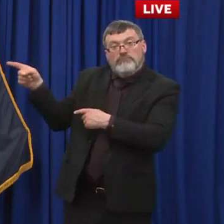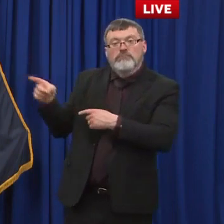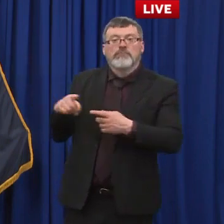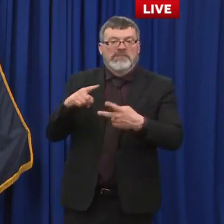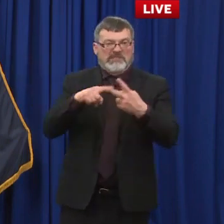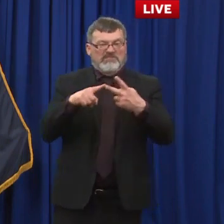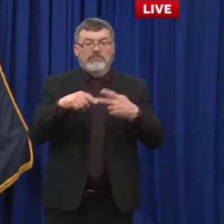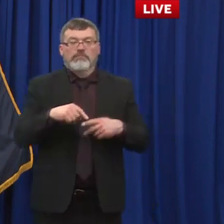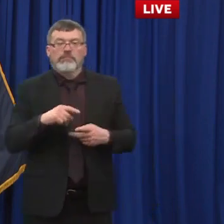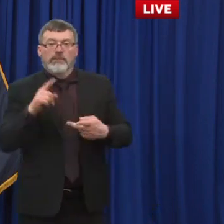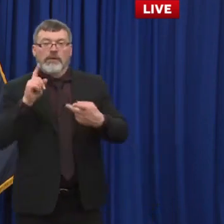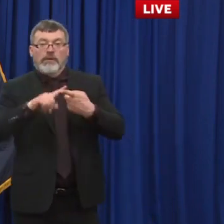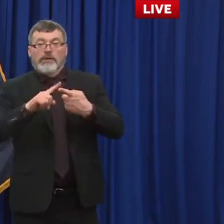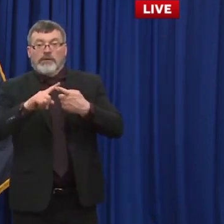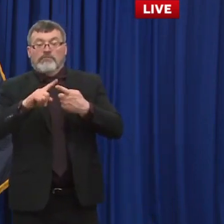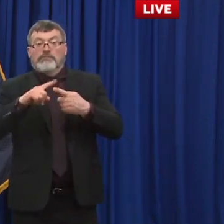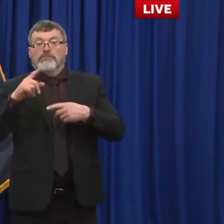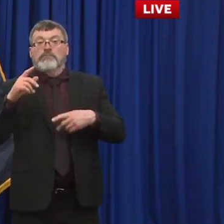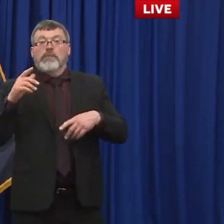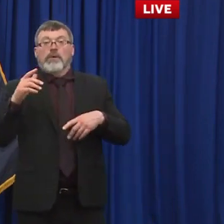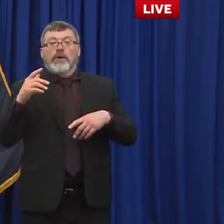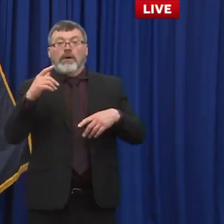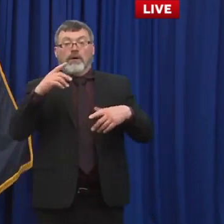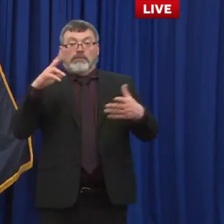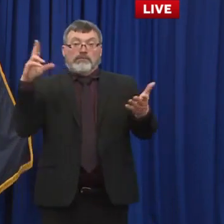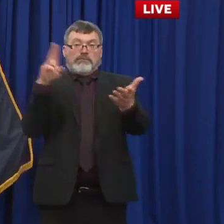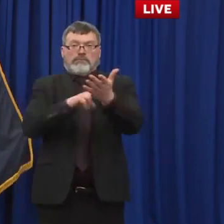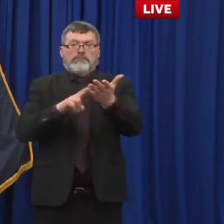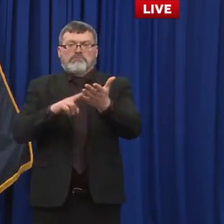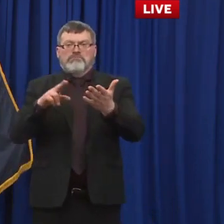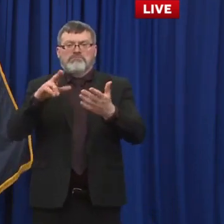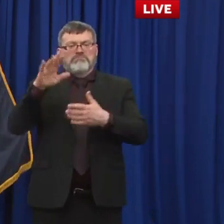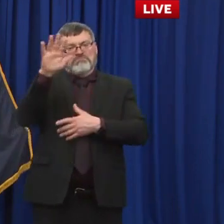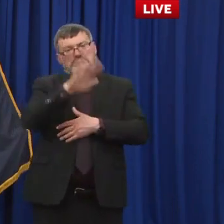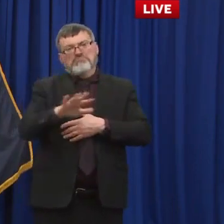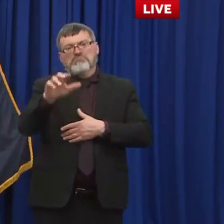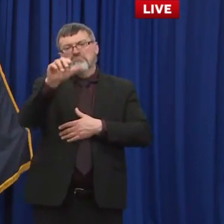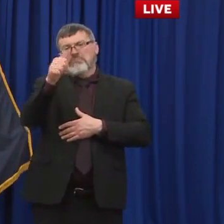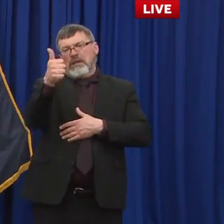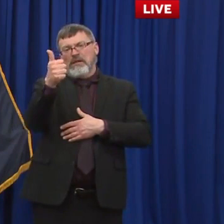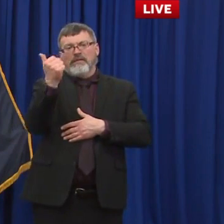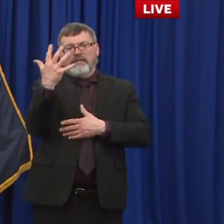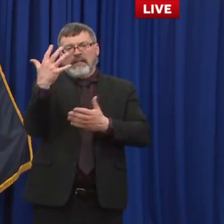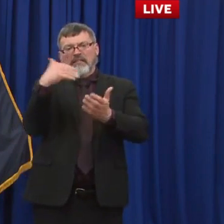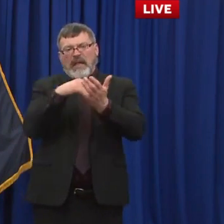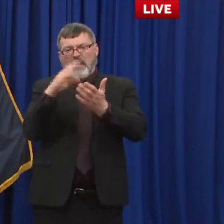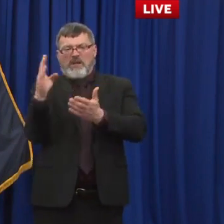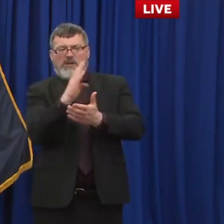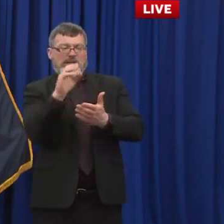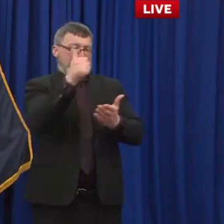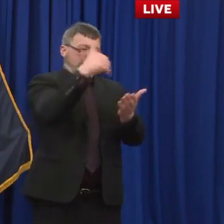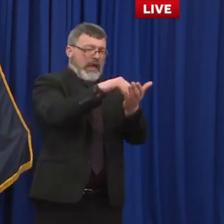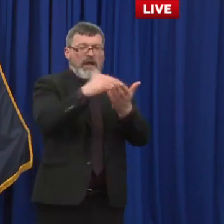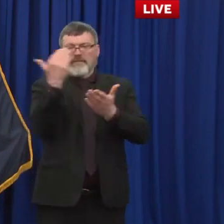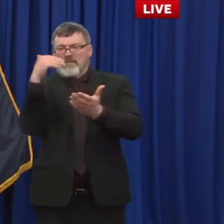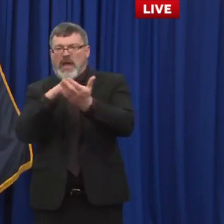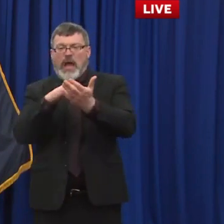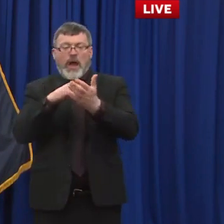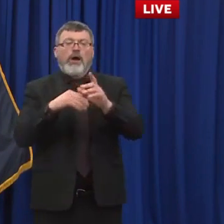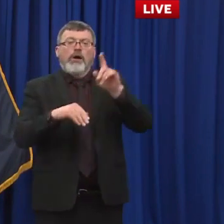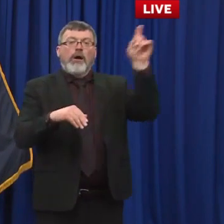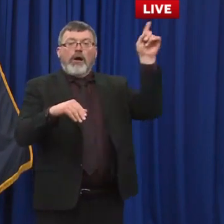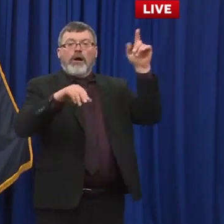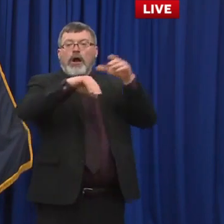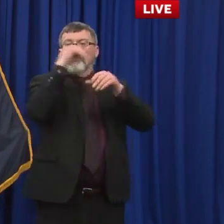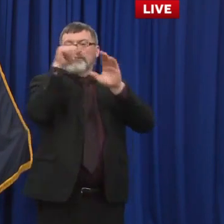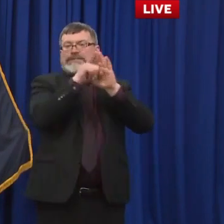it could be upwards of 50 000 or more uh we have plenty of vaccine to handle that those could be out of state residents